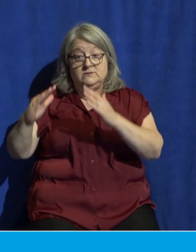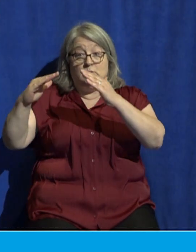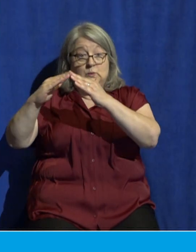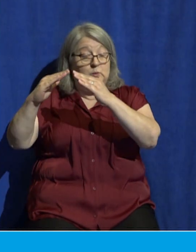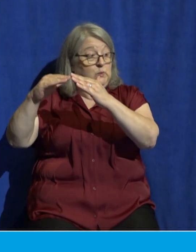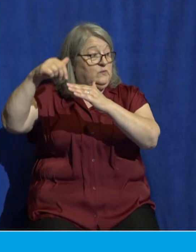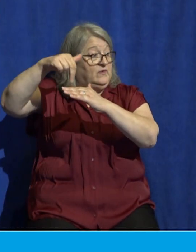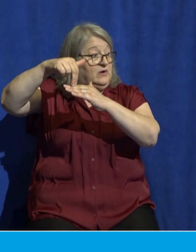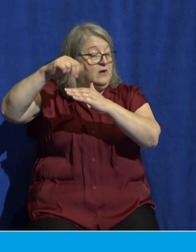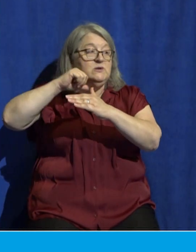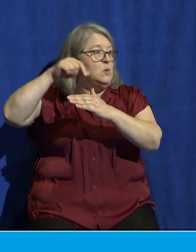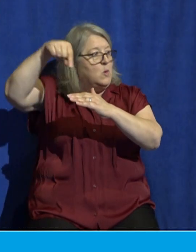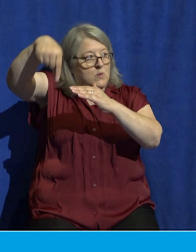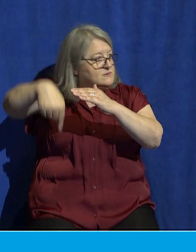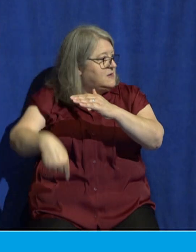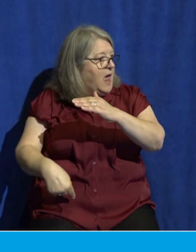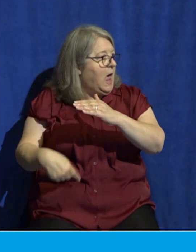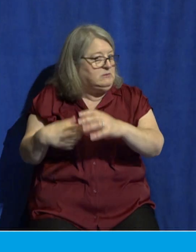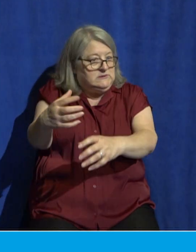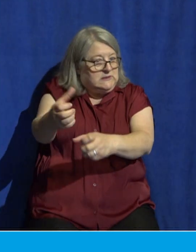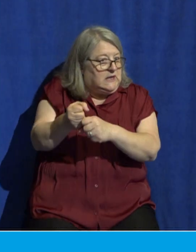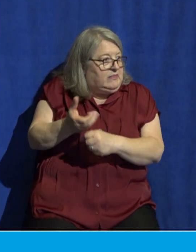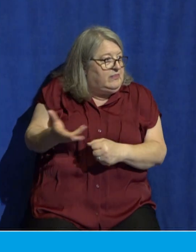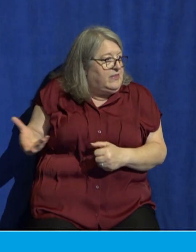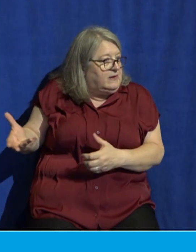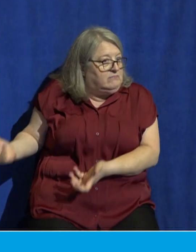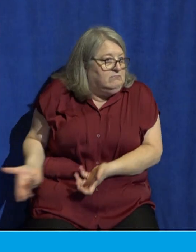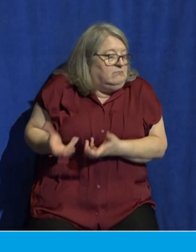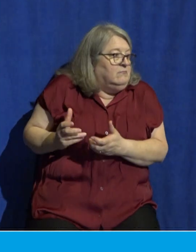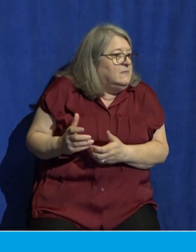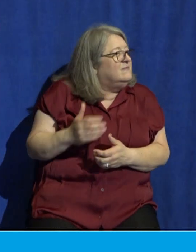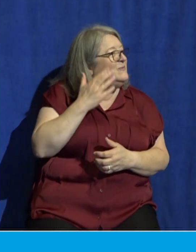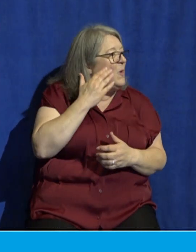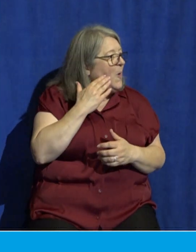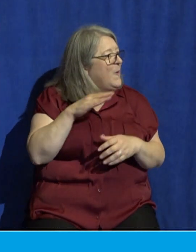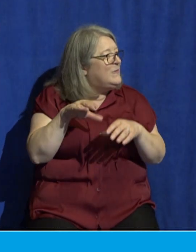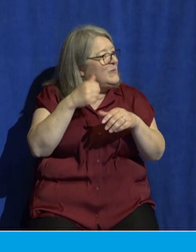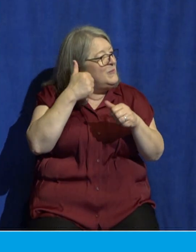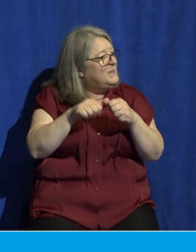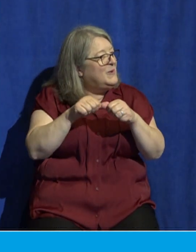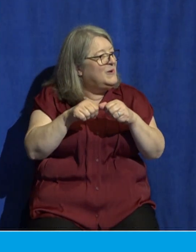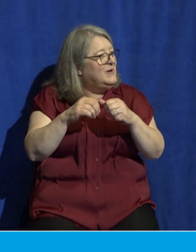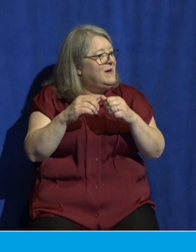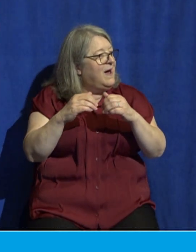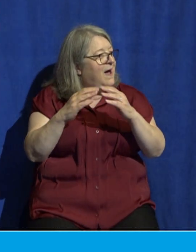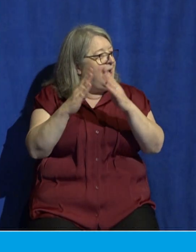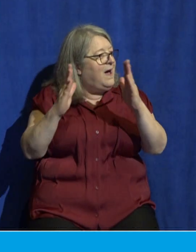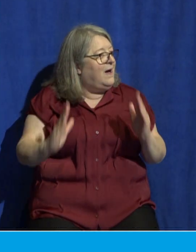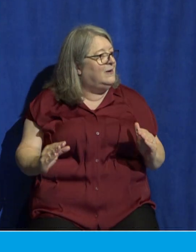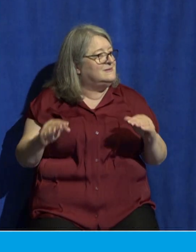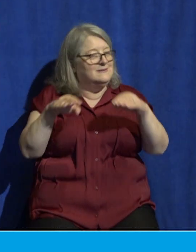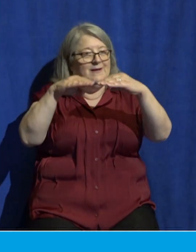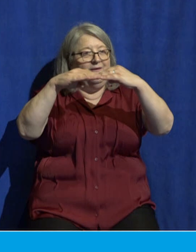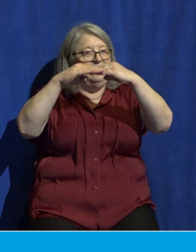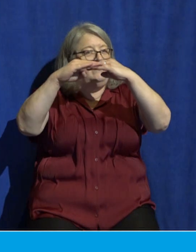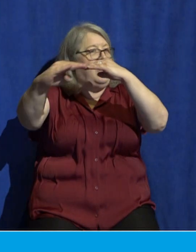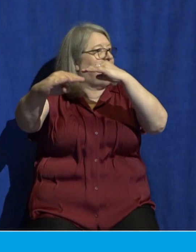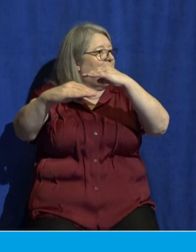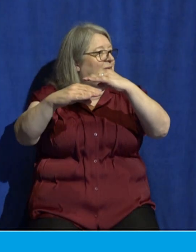They had these flat roofs in Judea, and he's saying if you're standing on